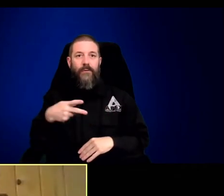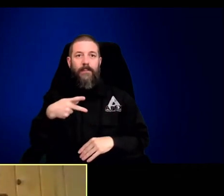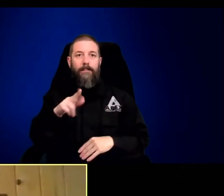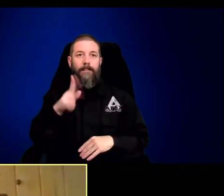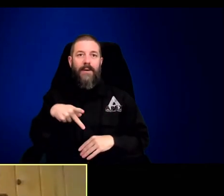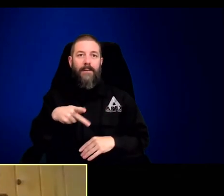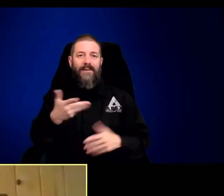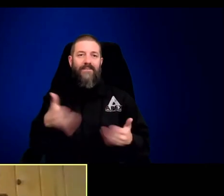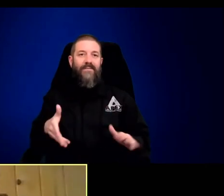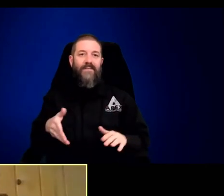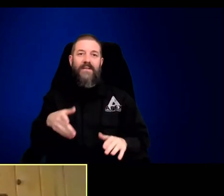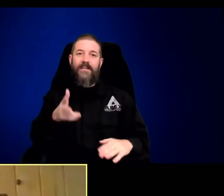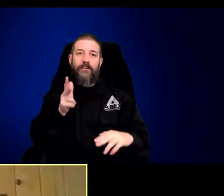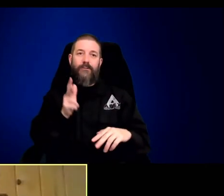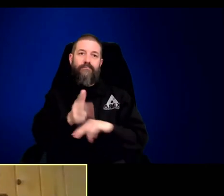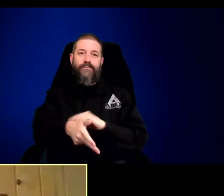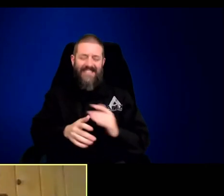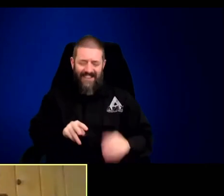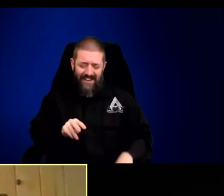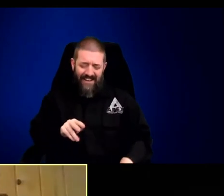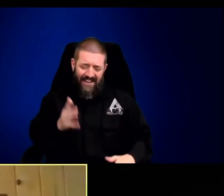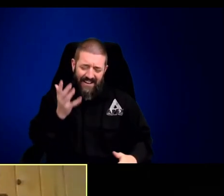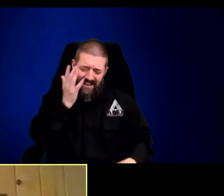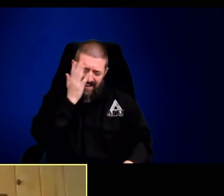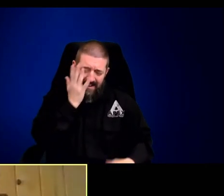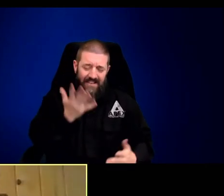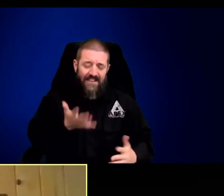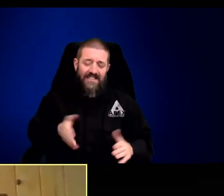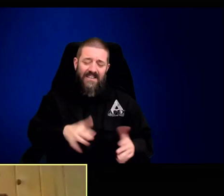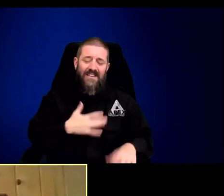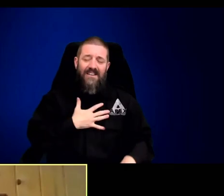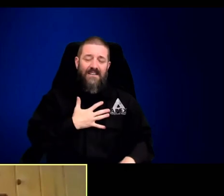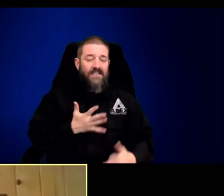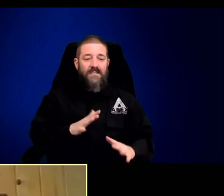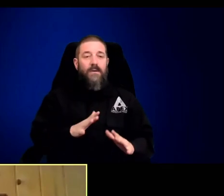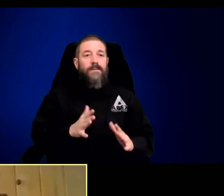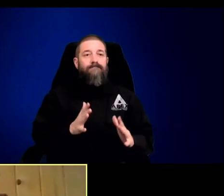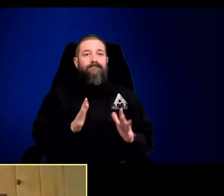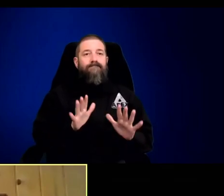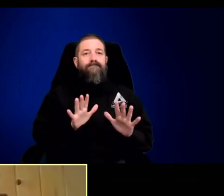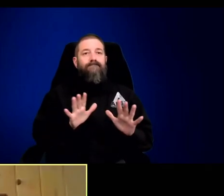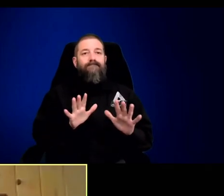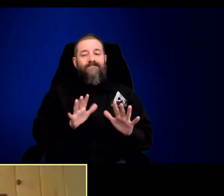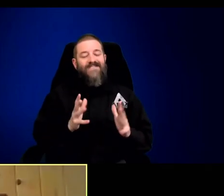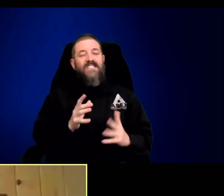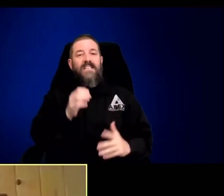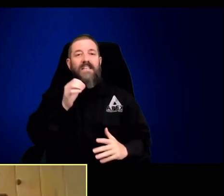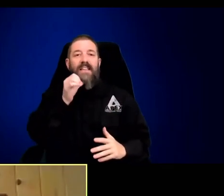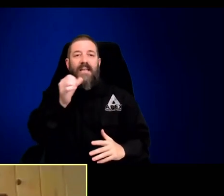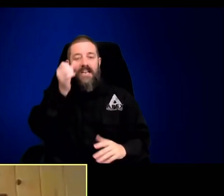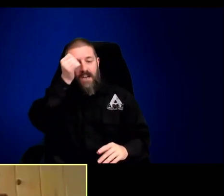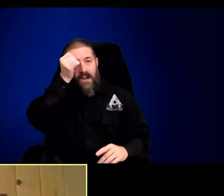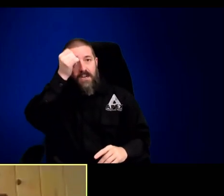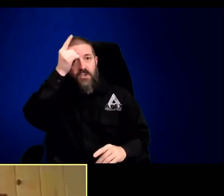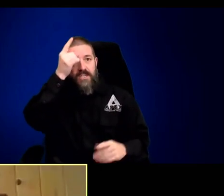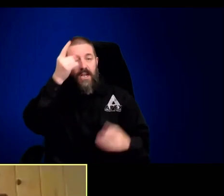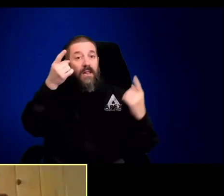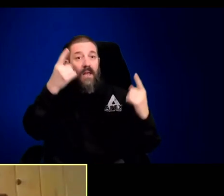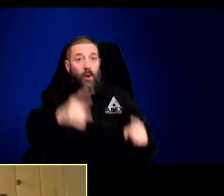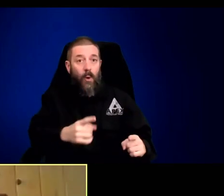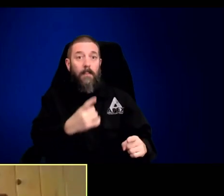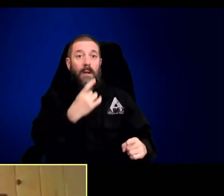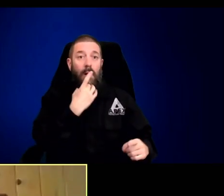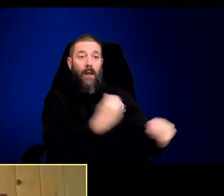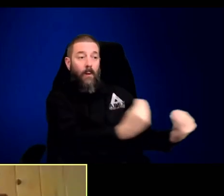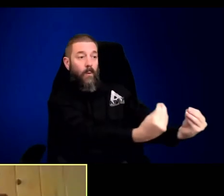on the road, and then early one morning when people came out, they found two of those pups run over and dead. In